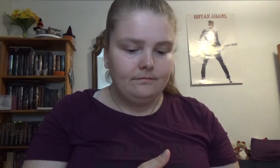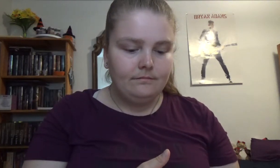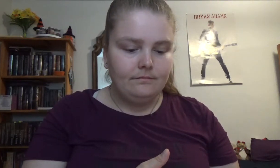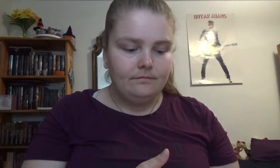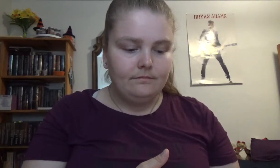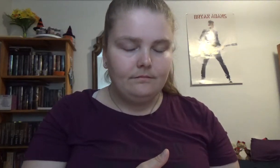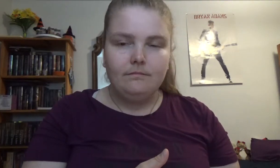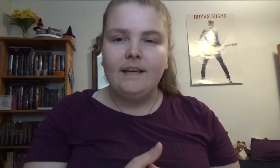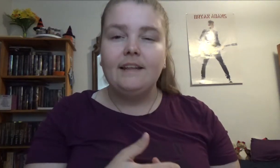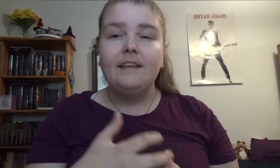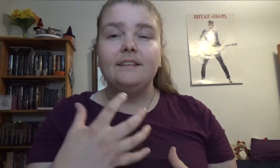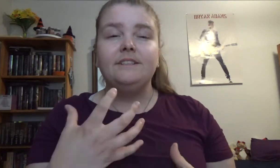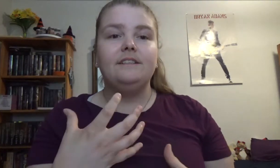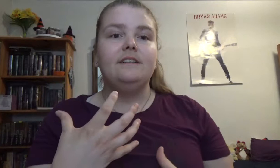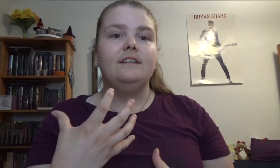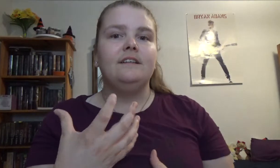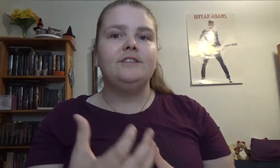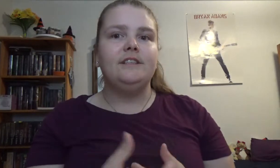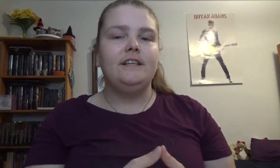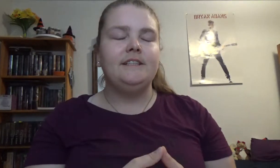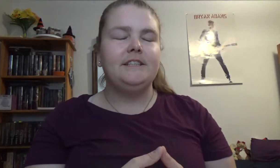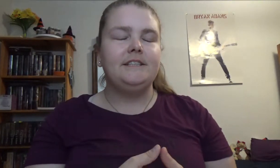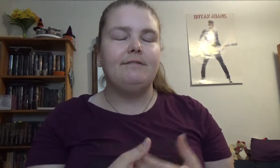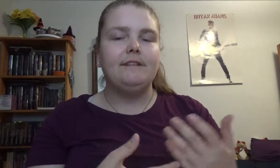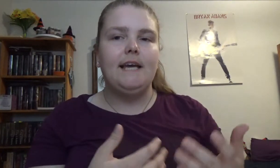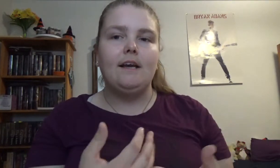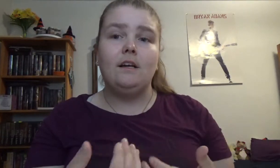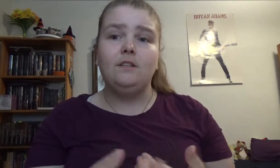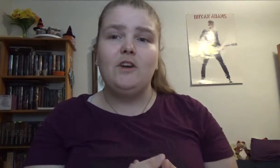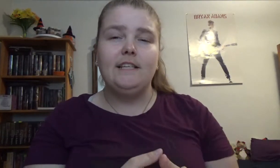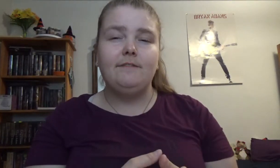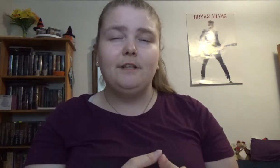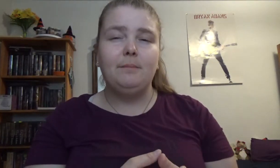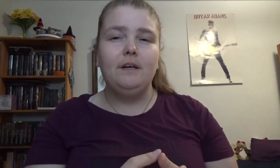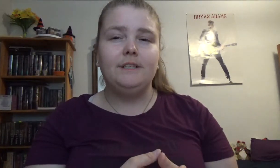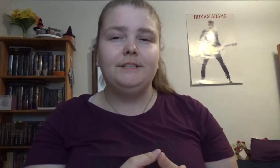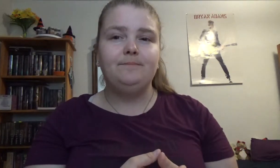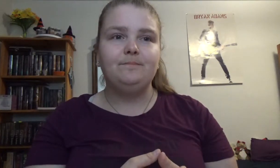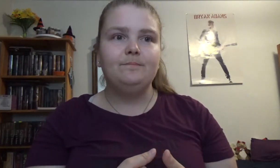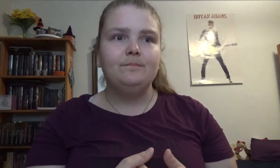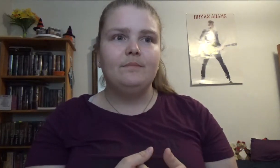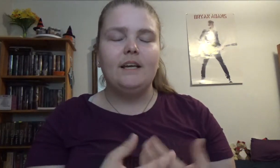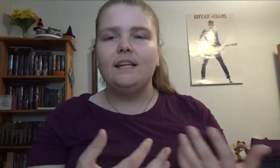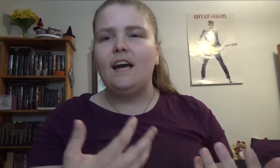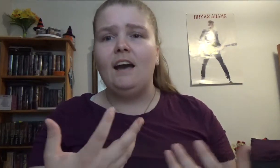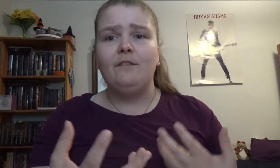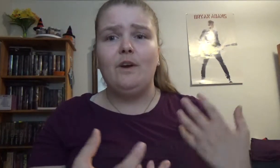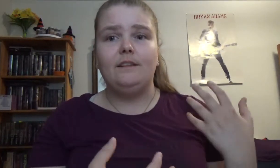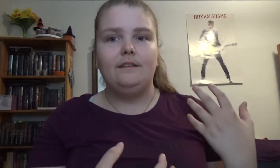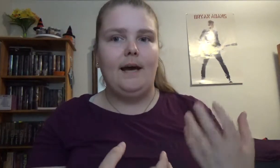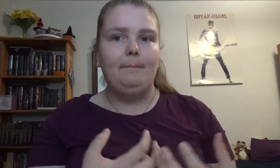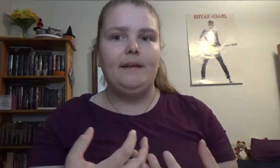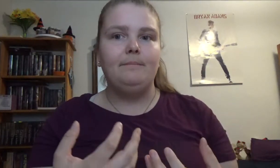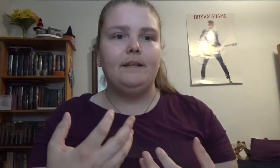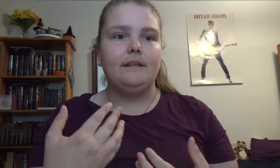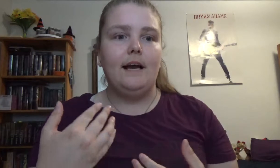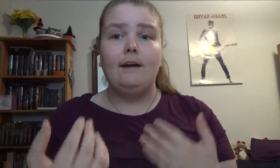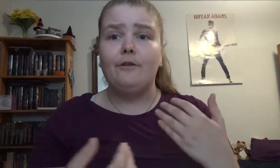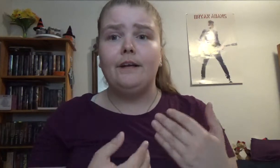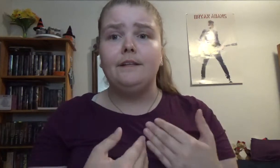and like I think it's there's a it's a different take on creativity books again I haven't read that many but I have read